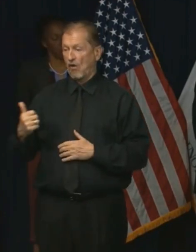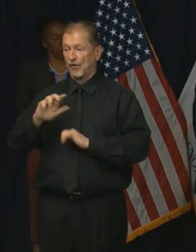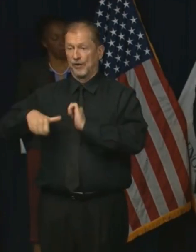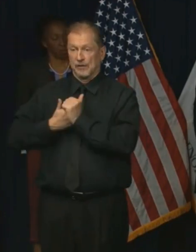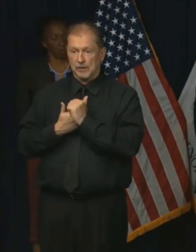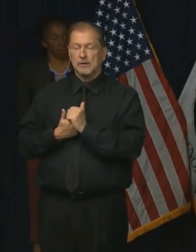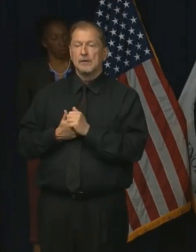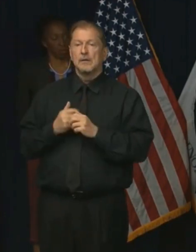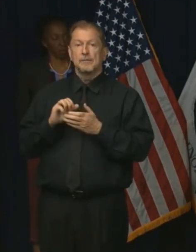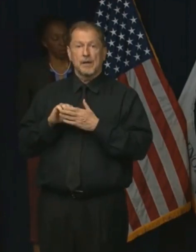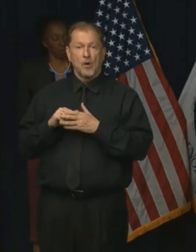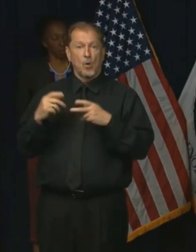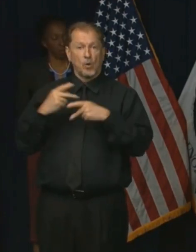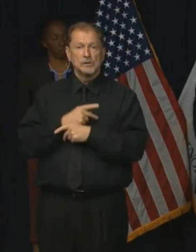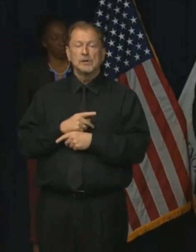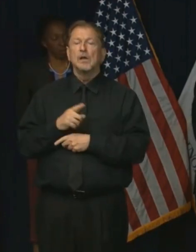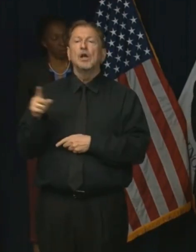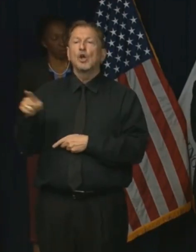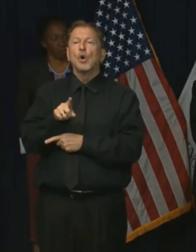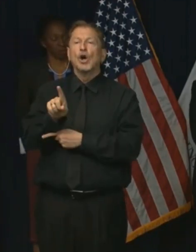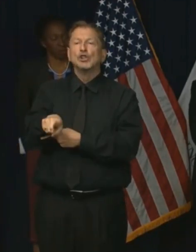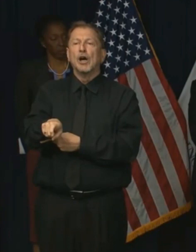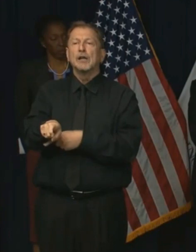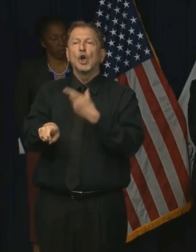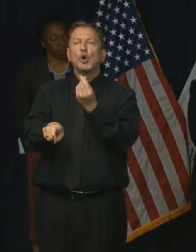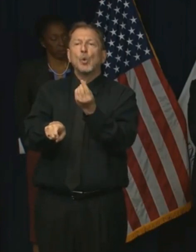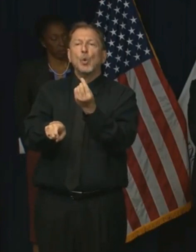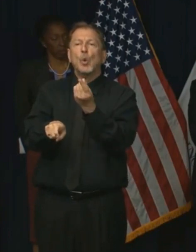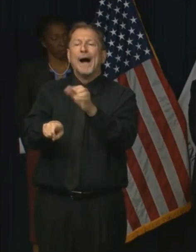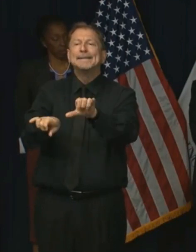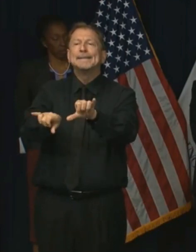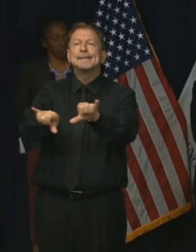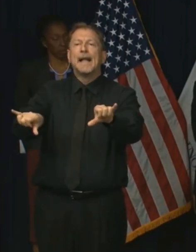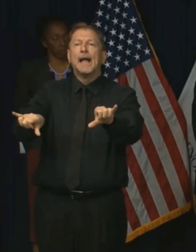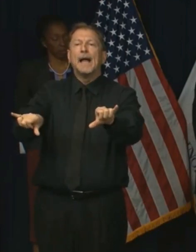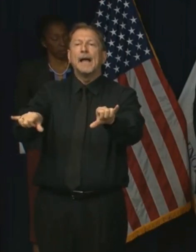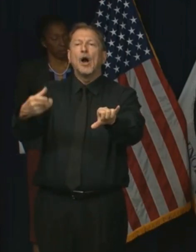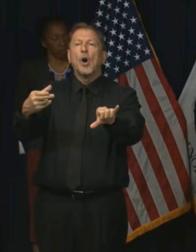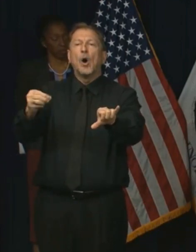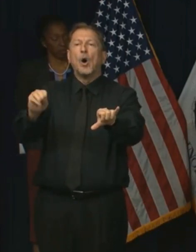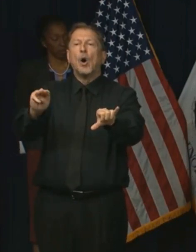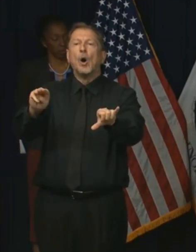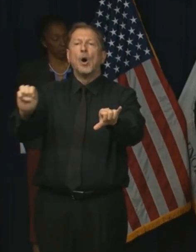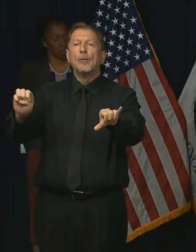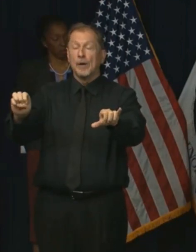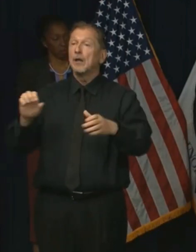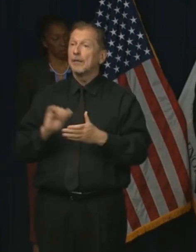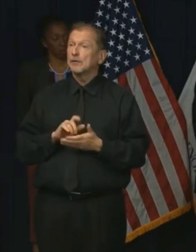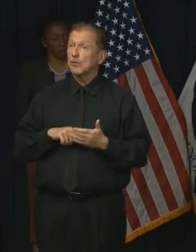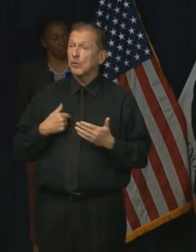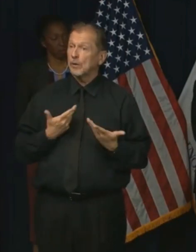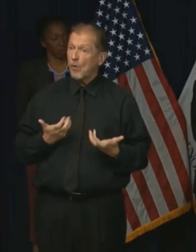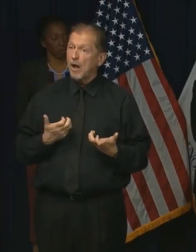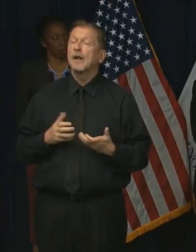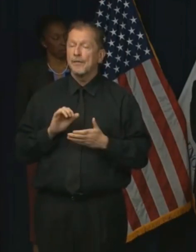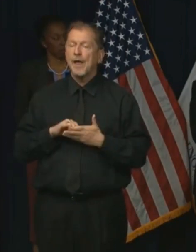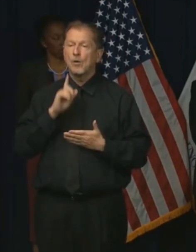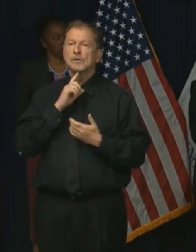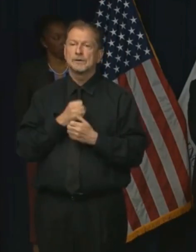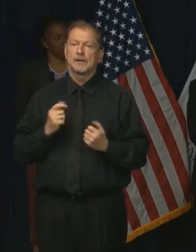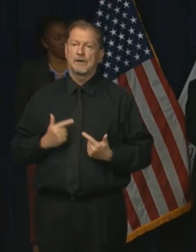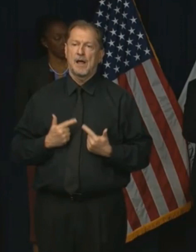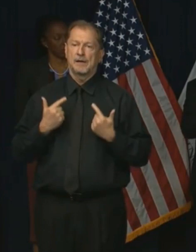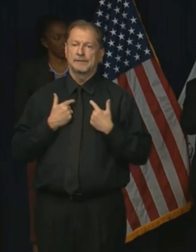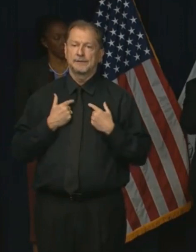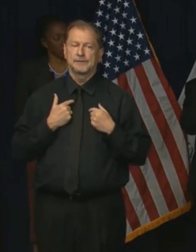be exacerbated, you should stay home. That's what we want. And really, that's what we need to be able to save lives. Craig,